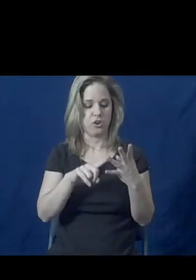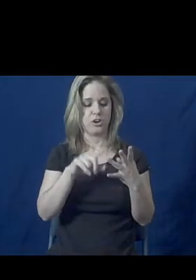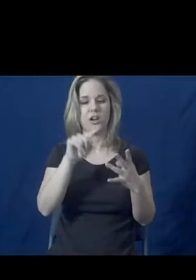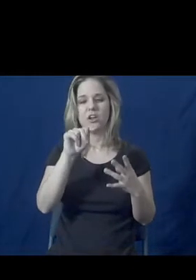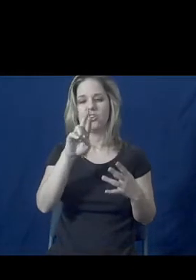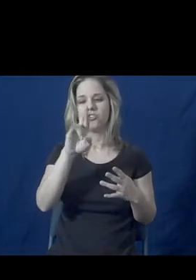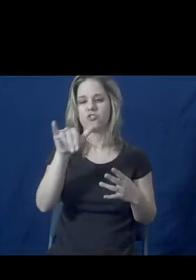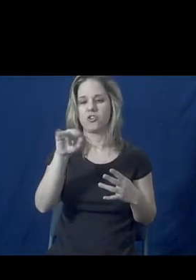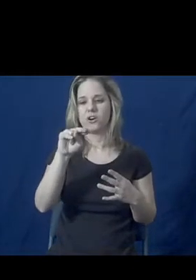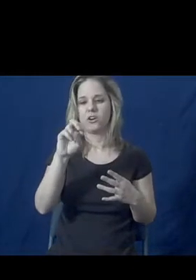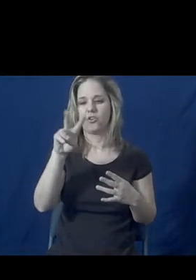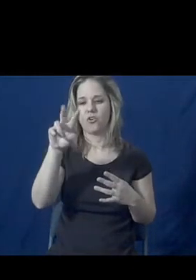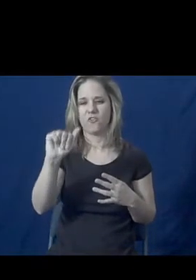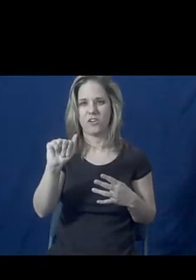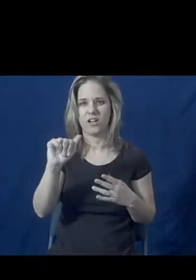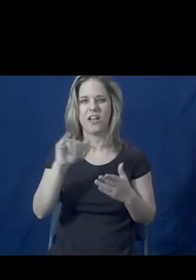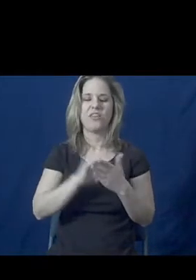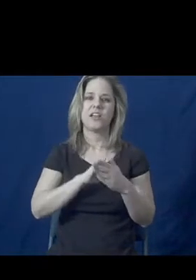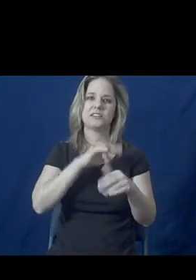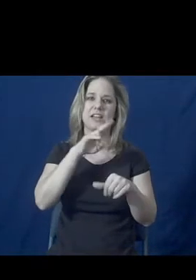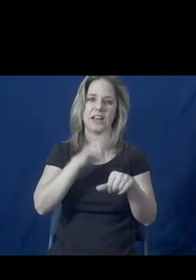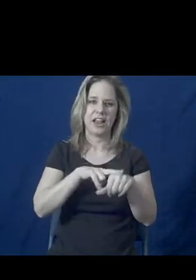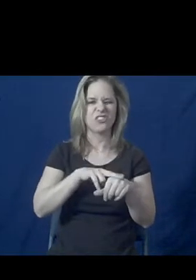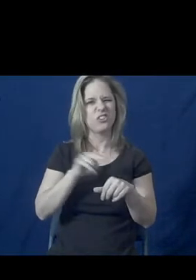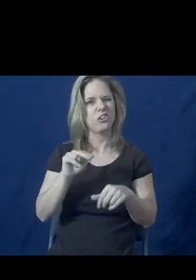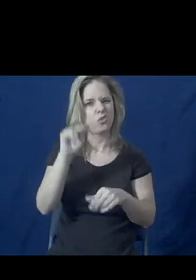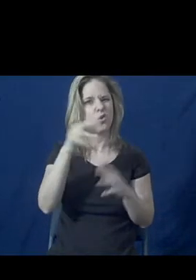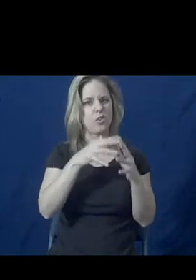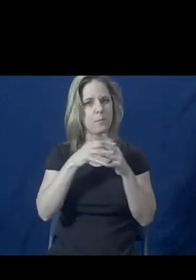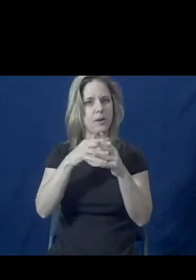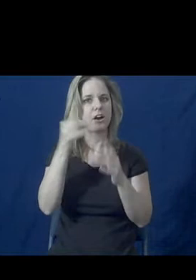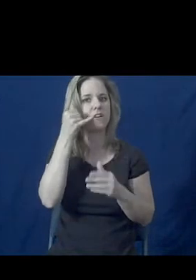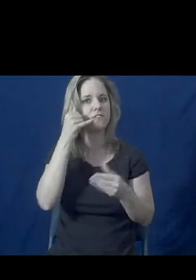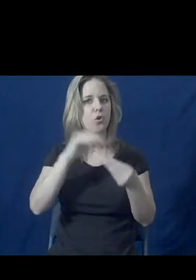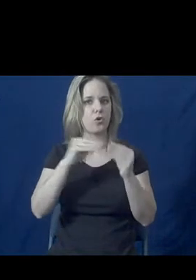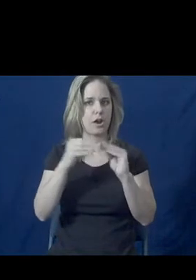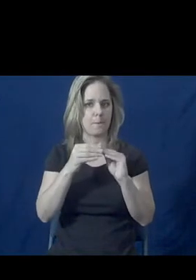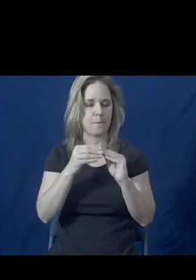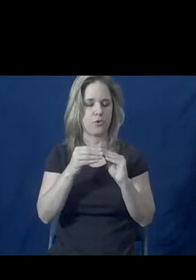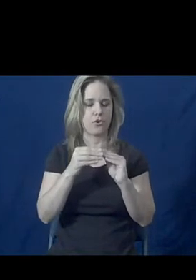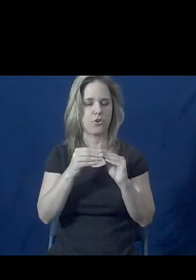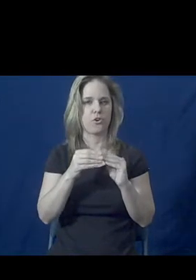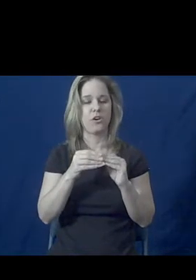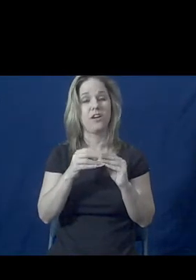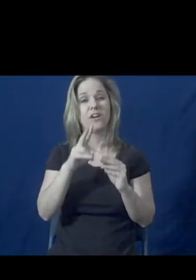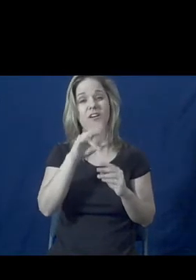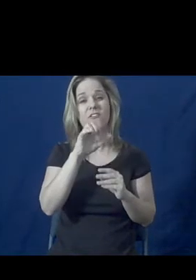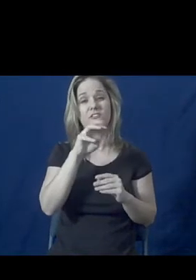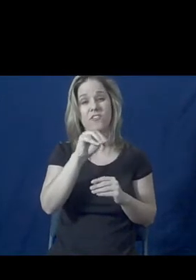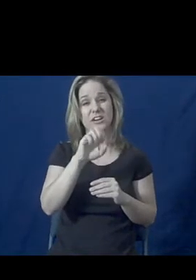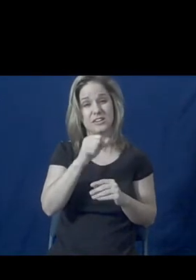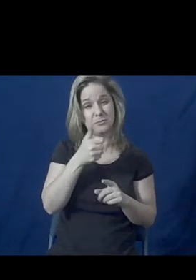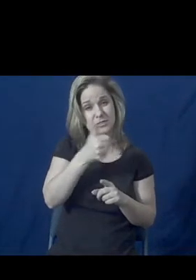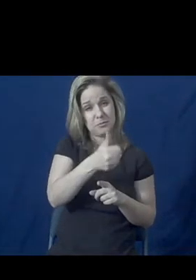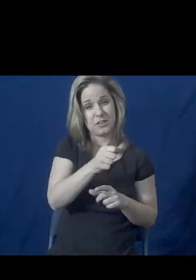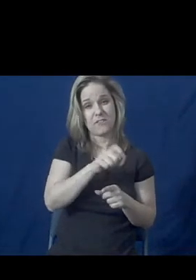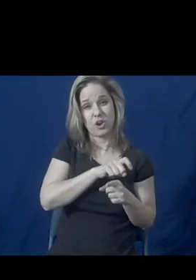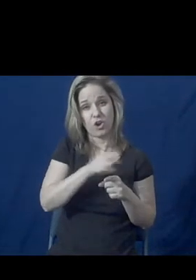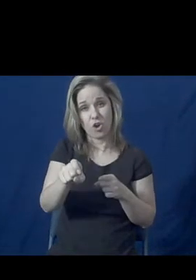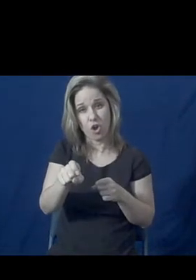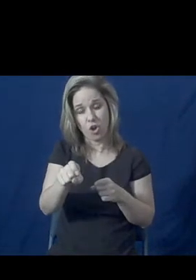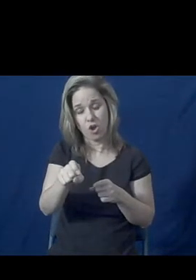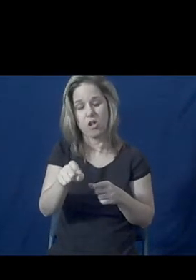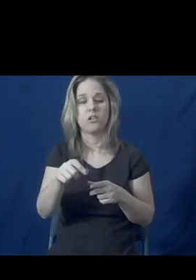have a national or North American 800 number, and that's for victims specifically to call